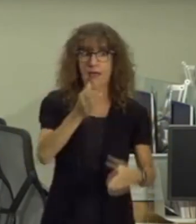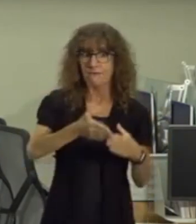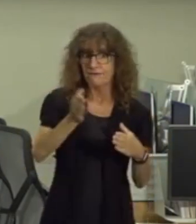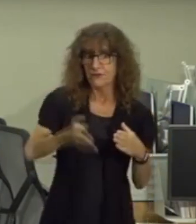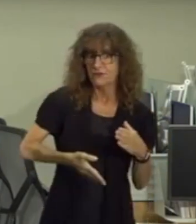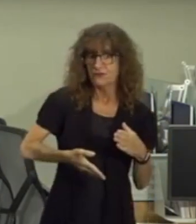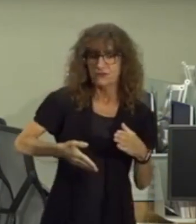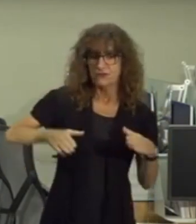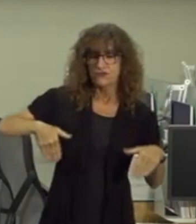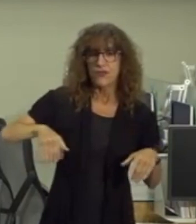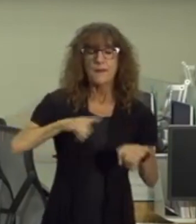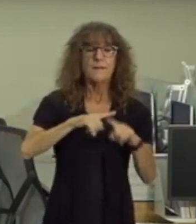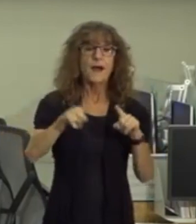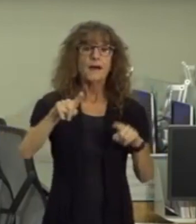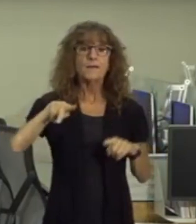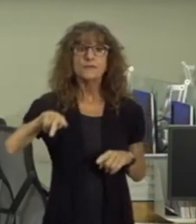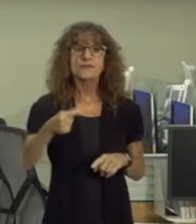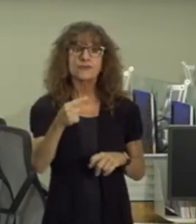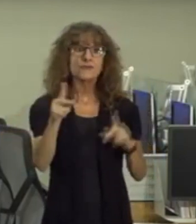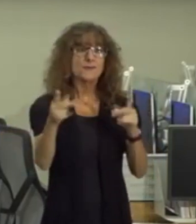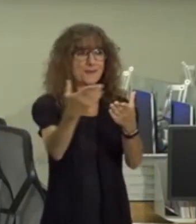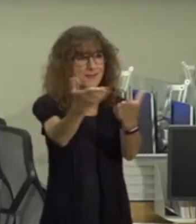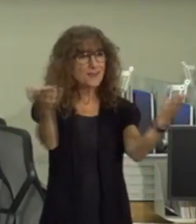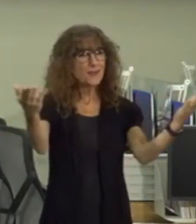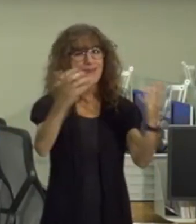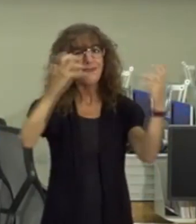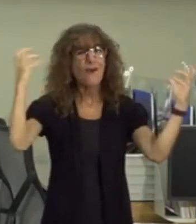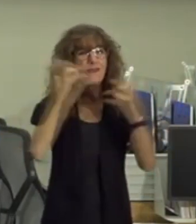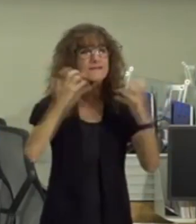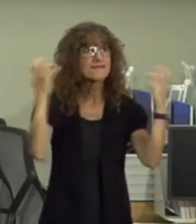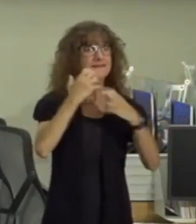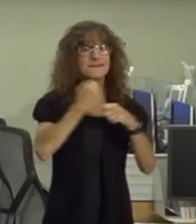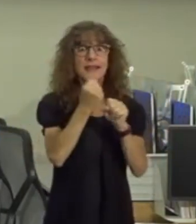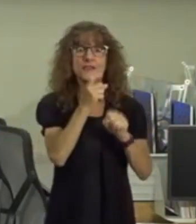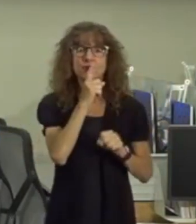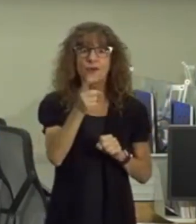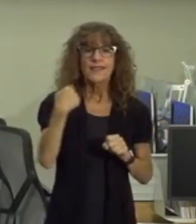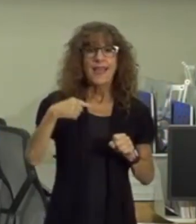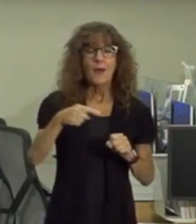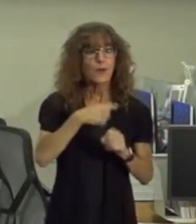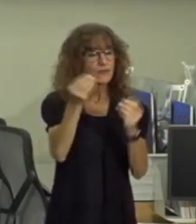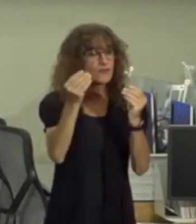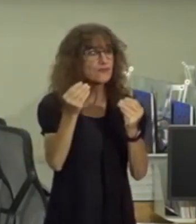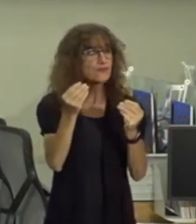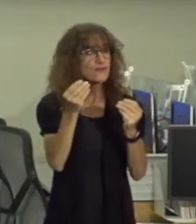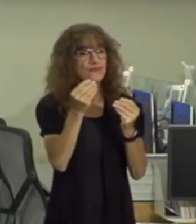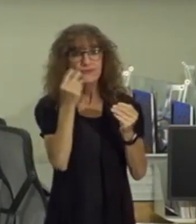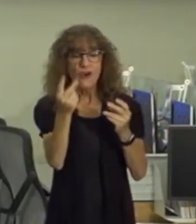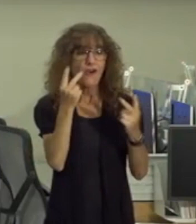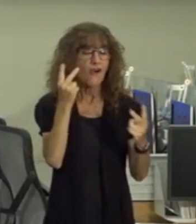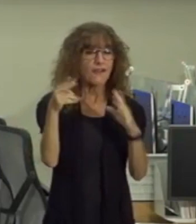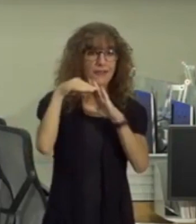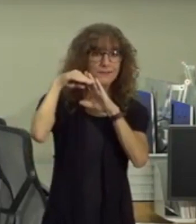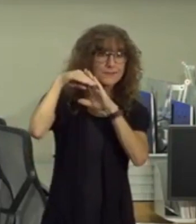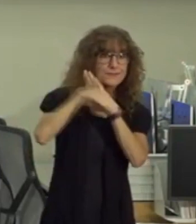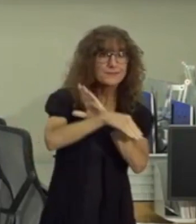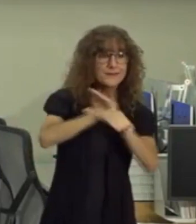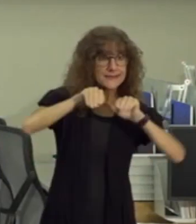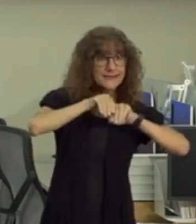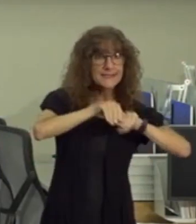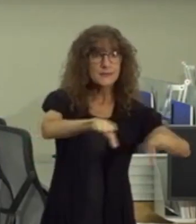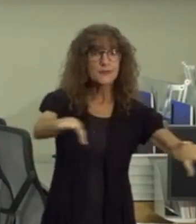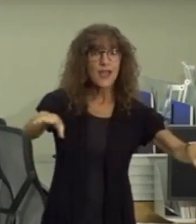once again the Prince Georgians have been phenomenal in making sure that we saw that decline in the spread of this virus